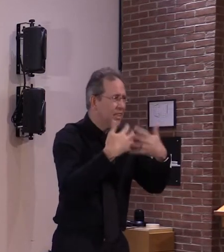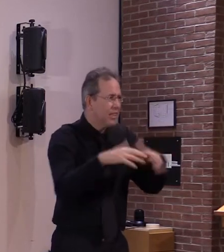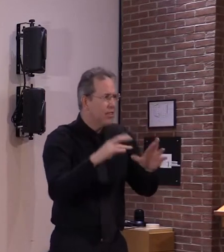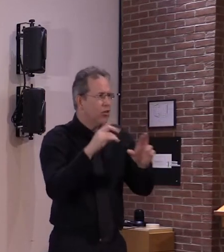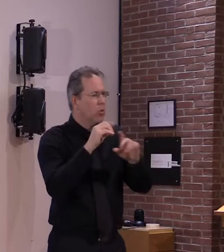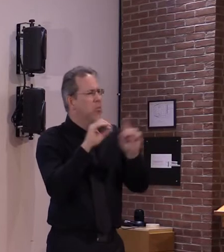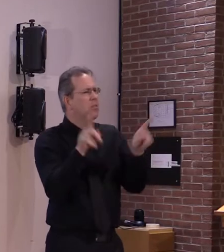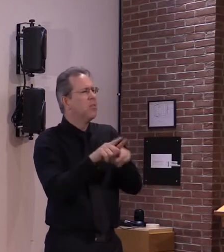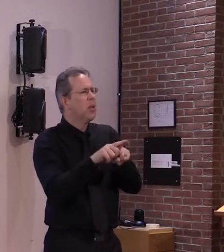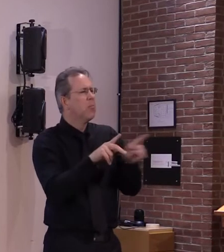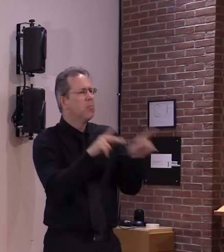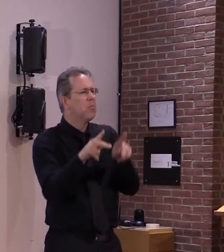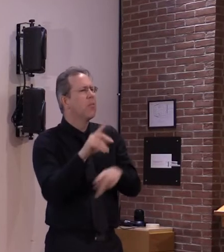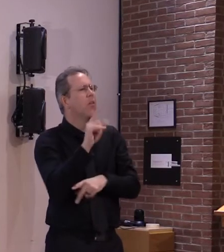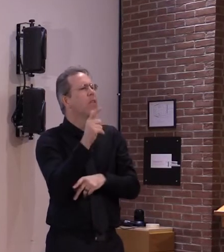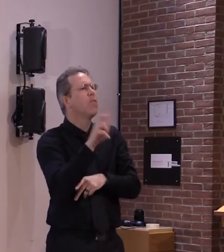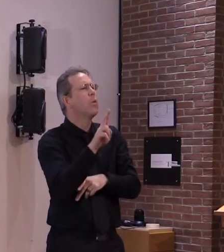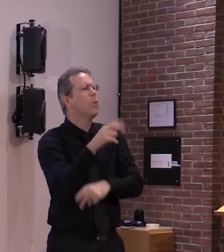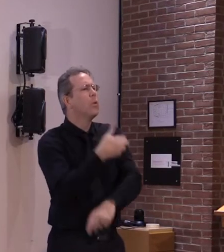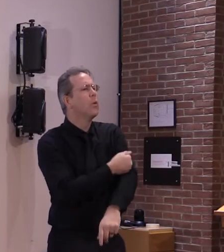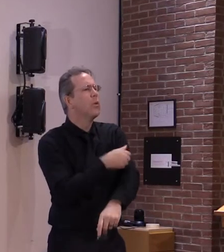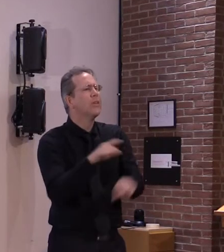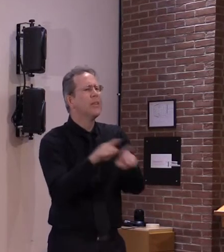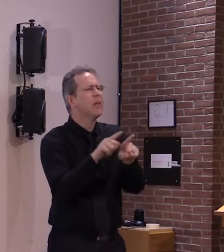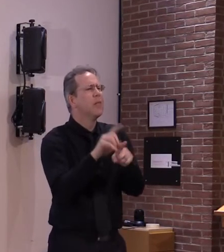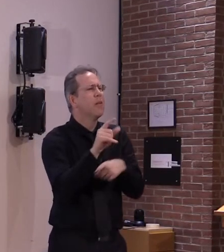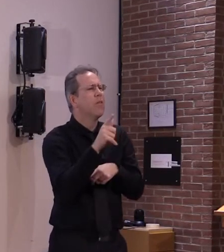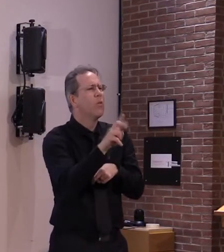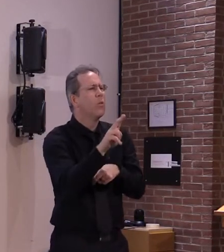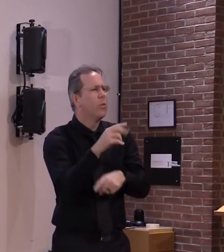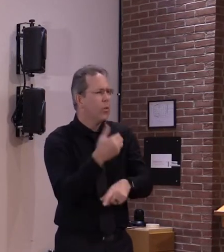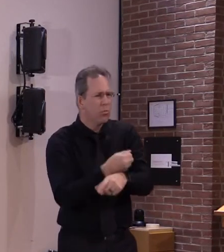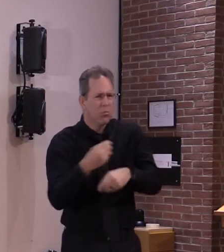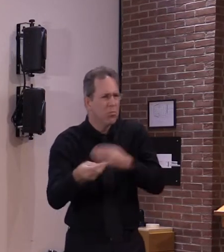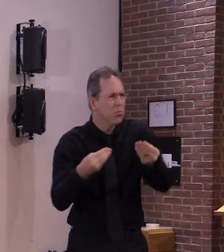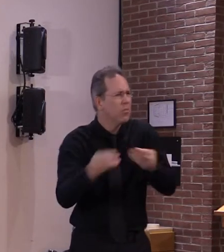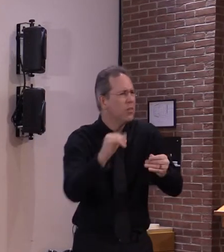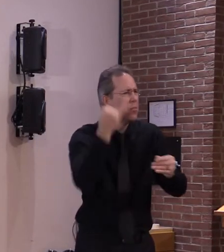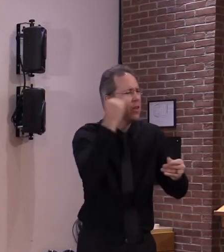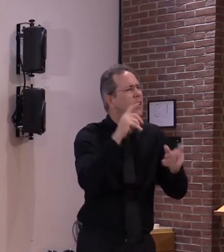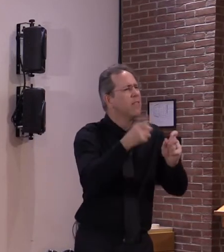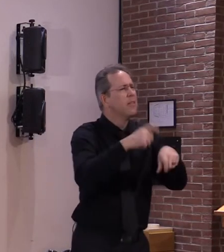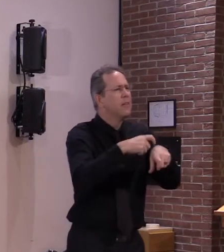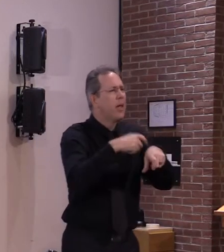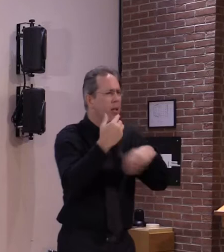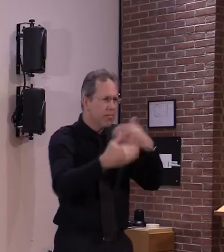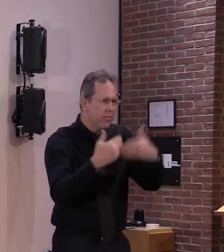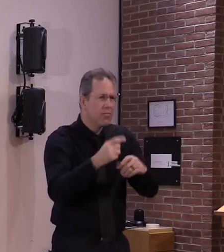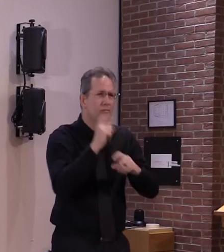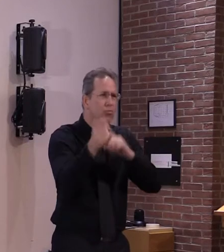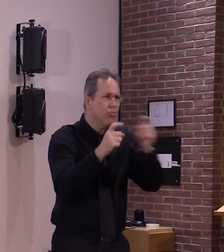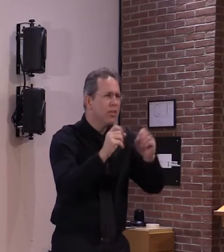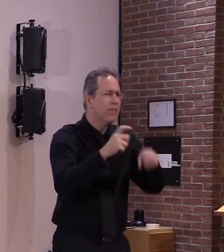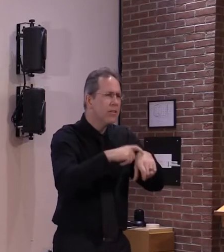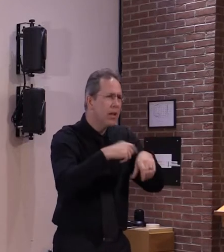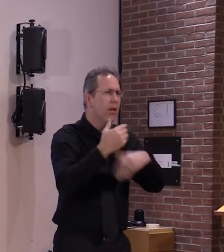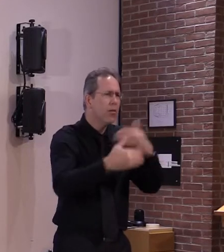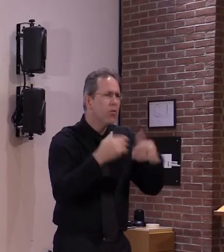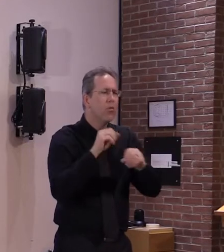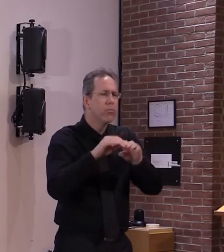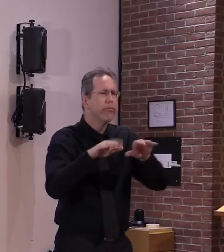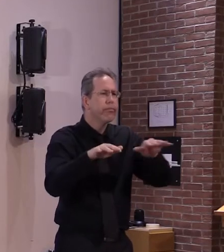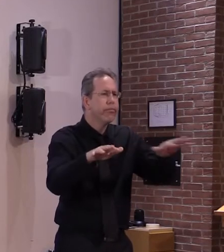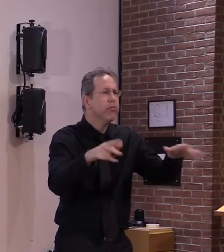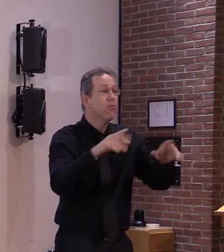people arrange appointments to have those immunization needs be taken care of like they would for any other